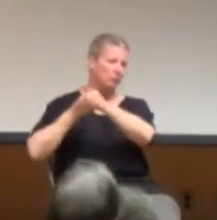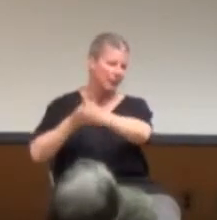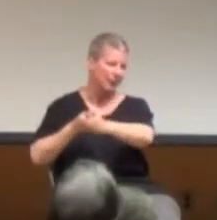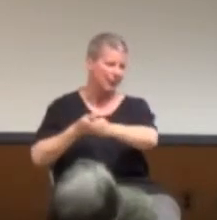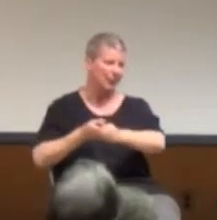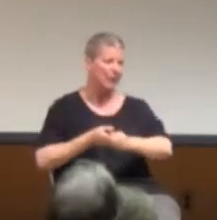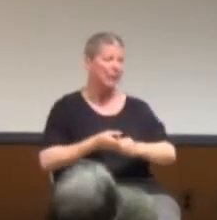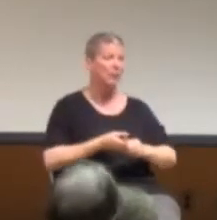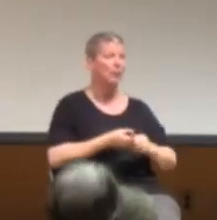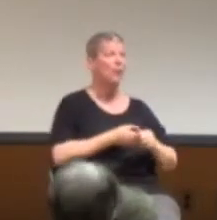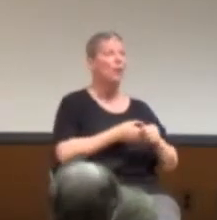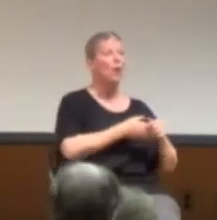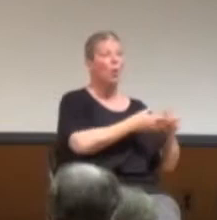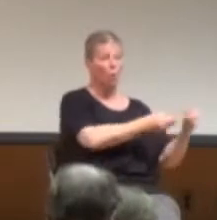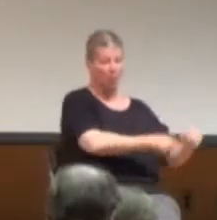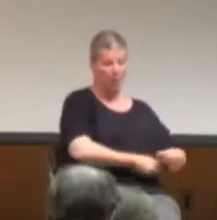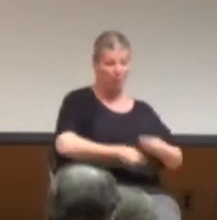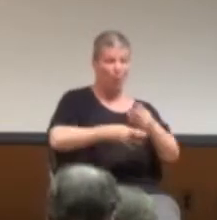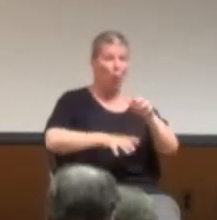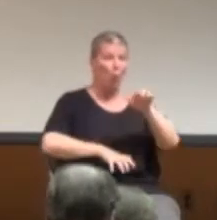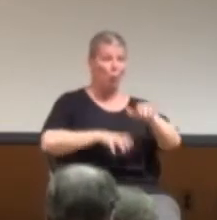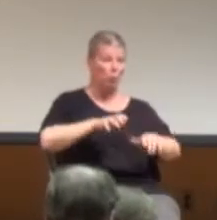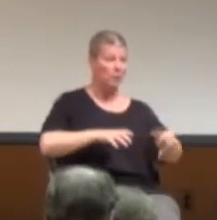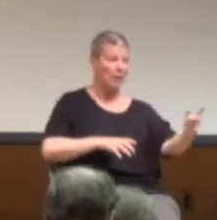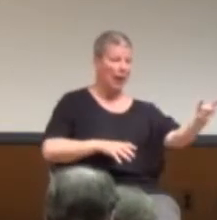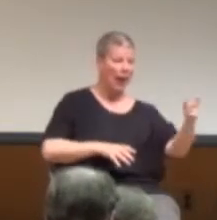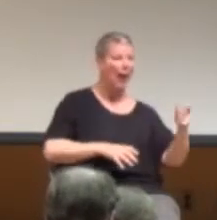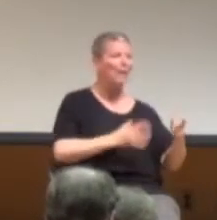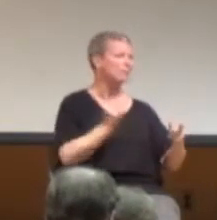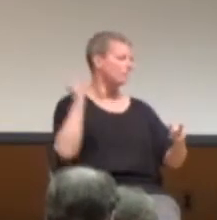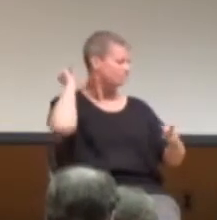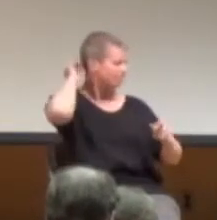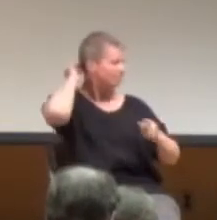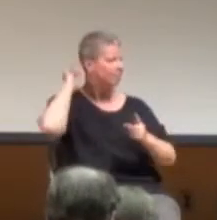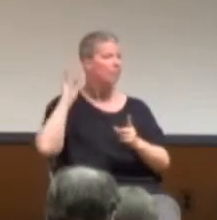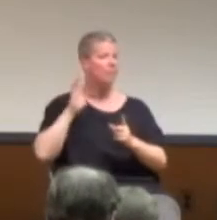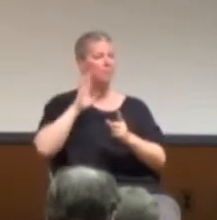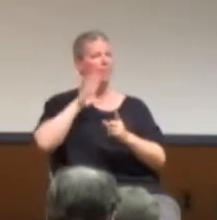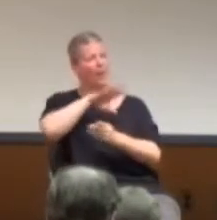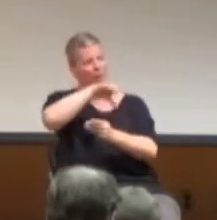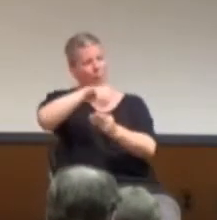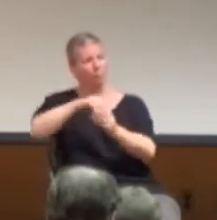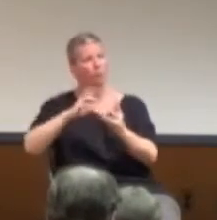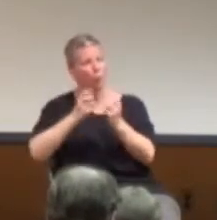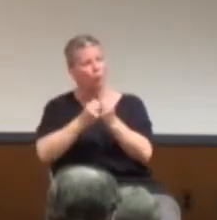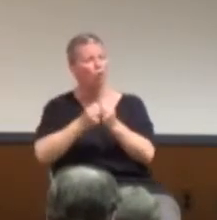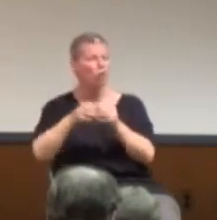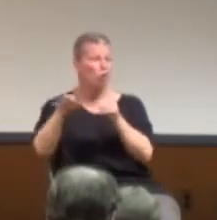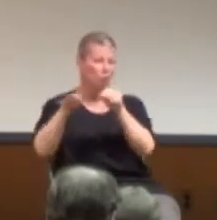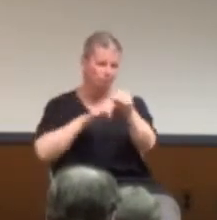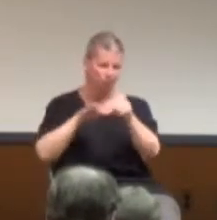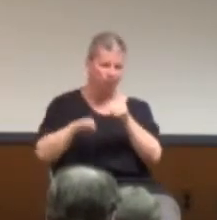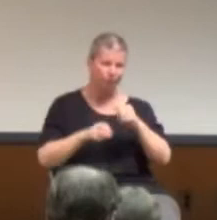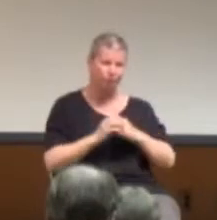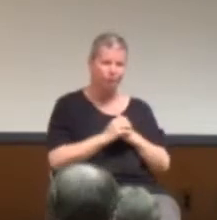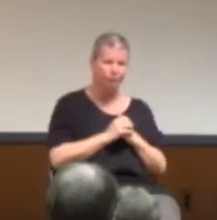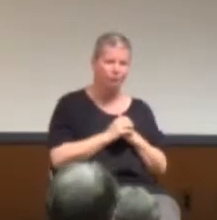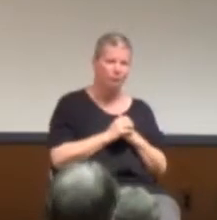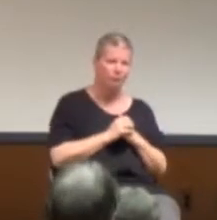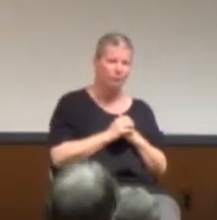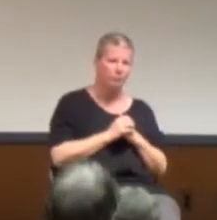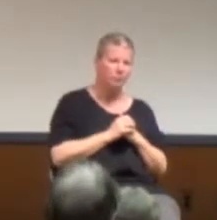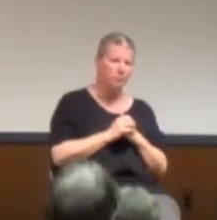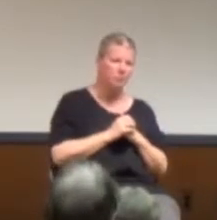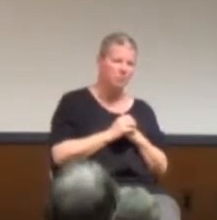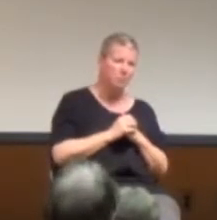right after we post it. So, that's, that's kind of, I would let the, uh, the people who want to know guide our